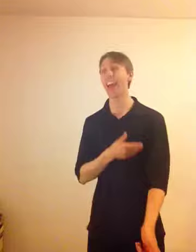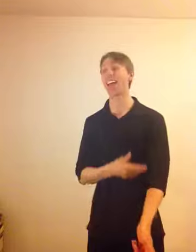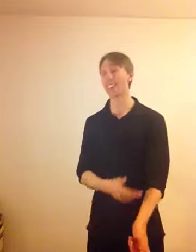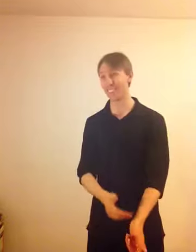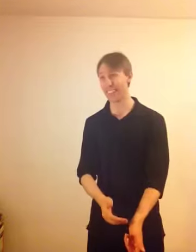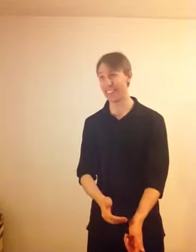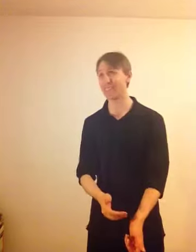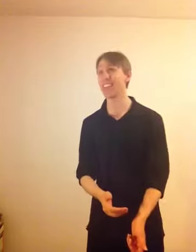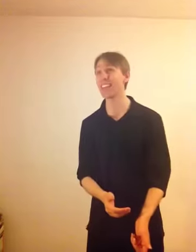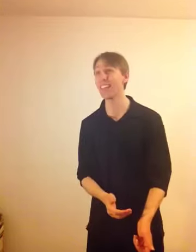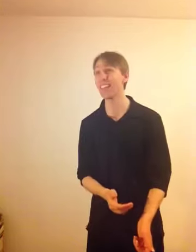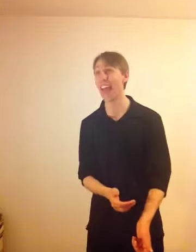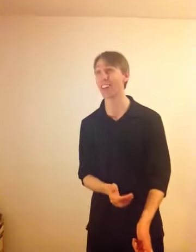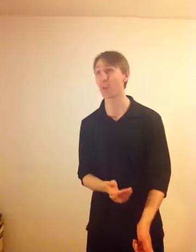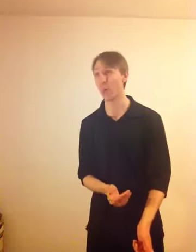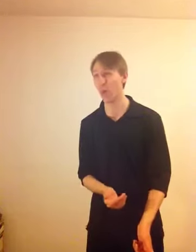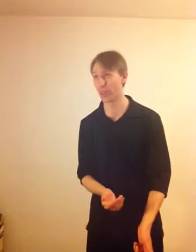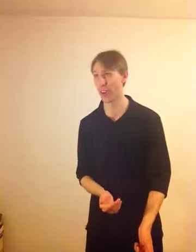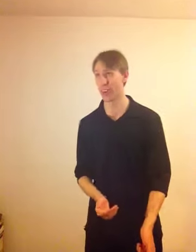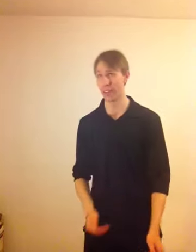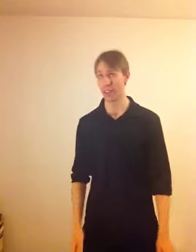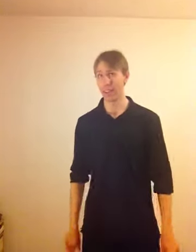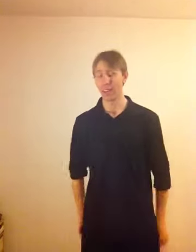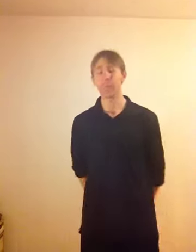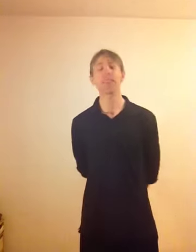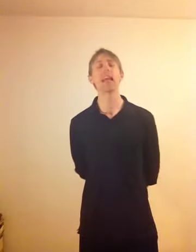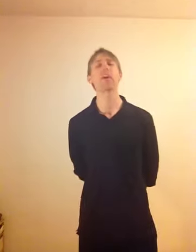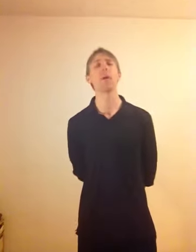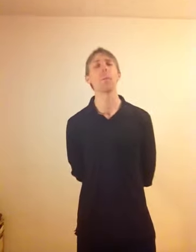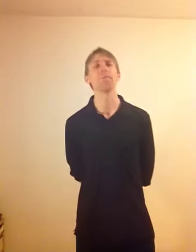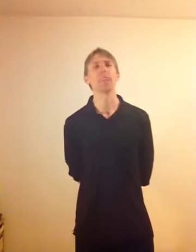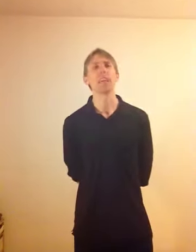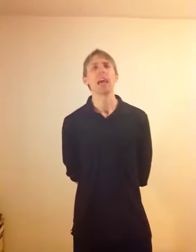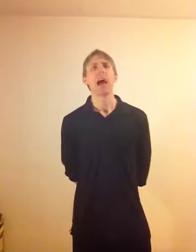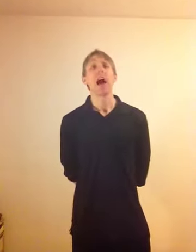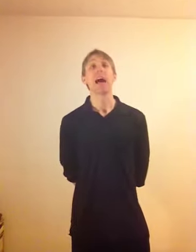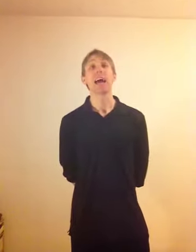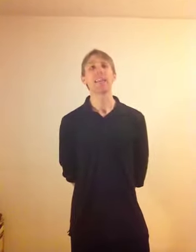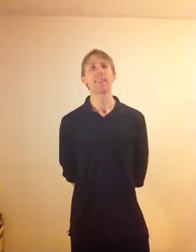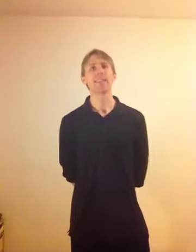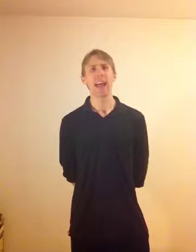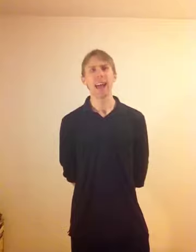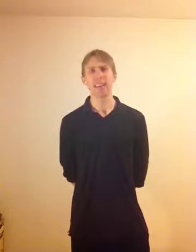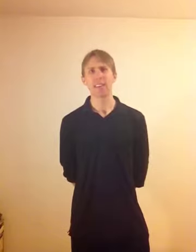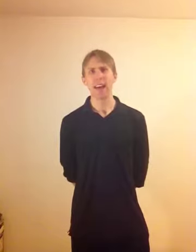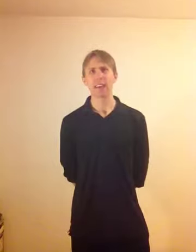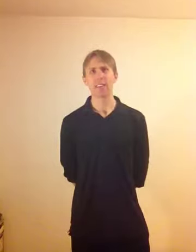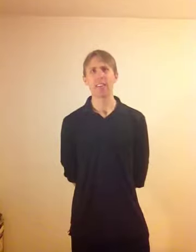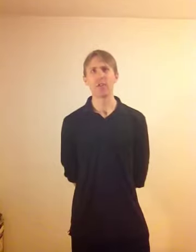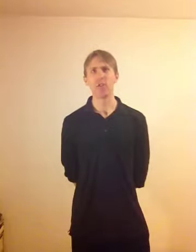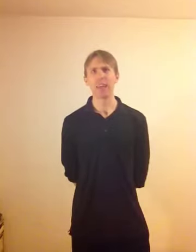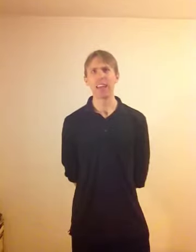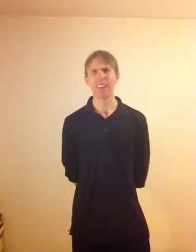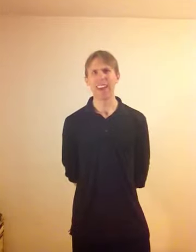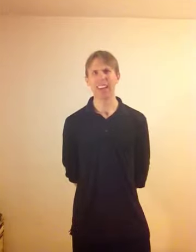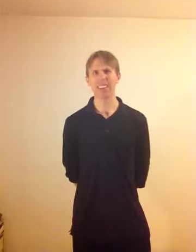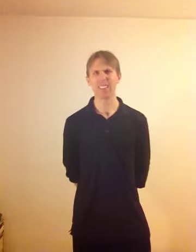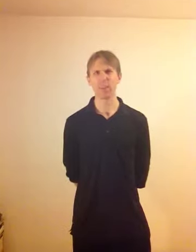and sleeves. In that order. Mr. Kinklebaum, I understand that the duplicator has some